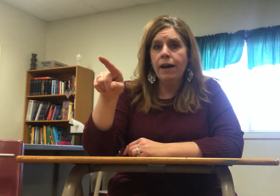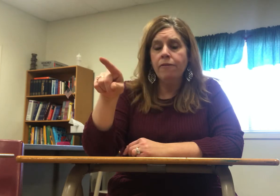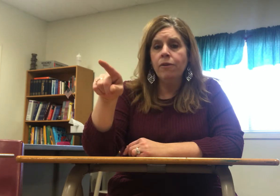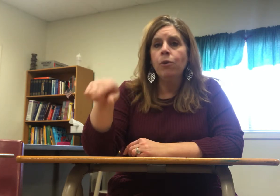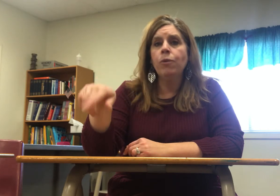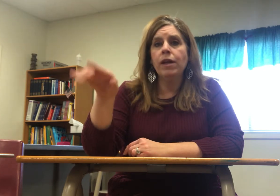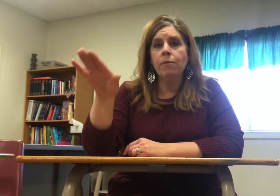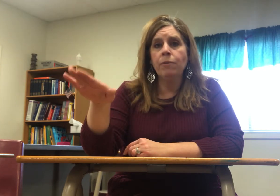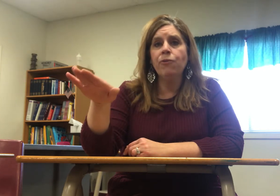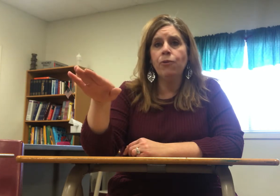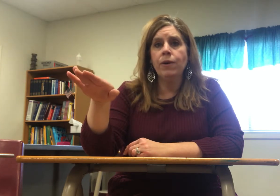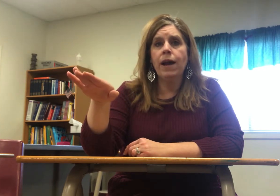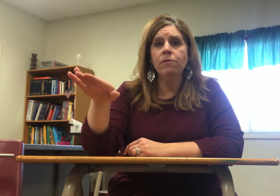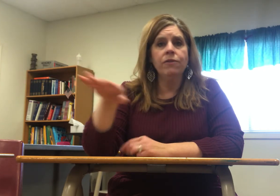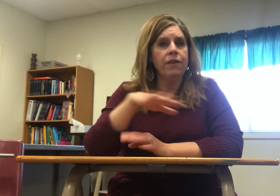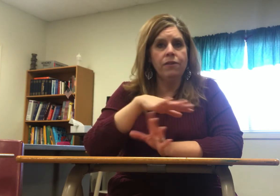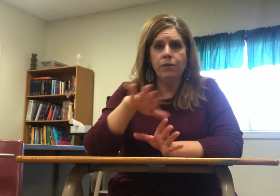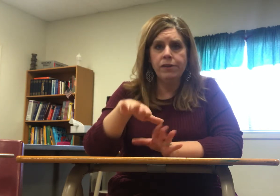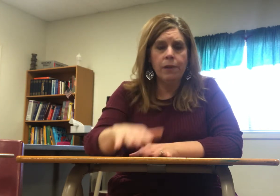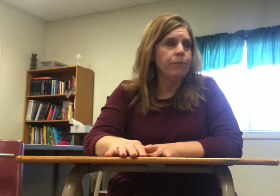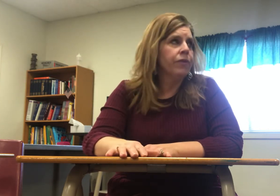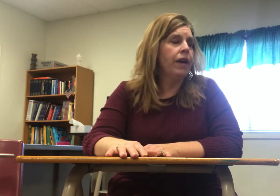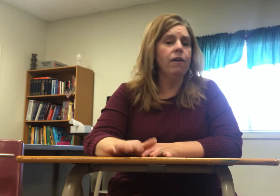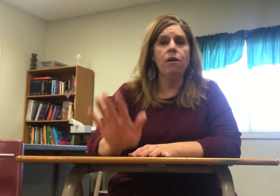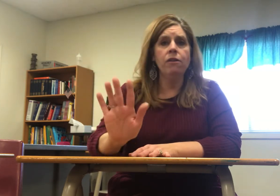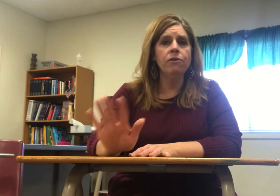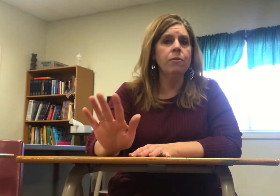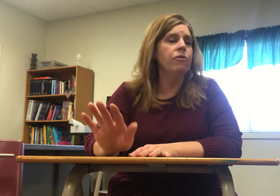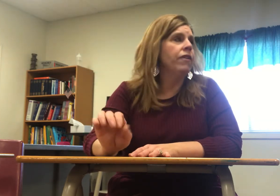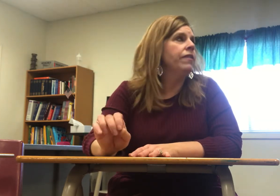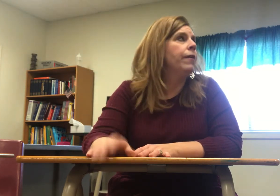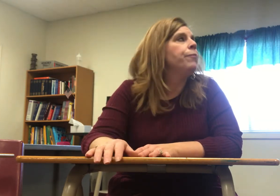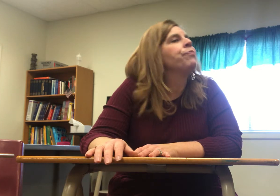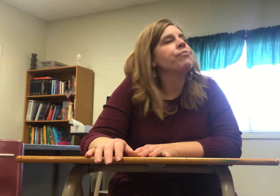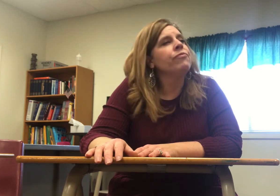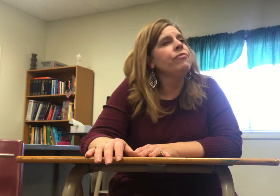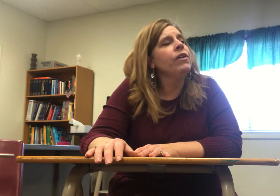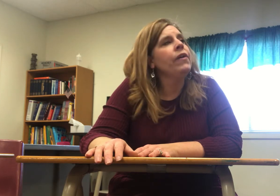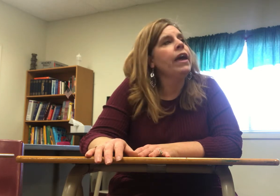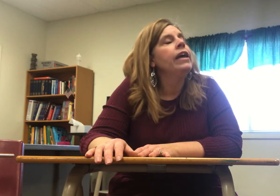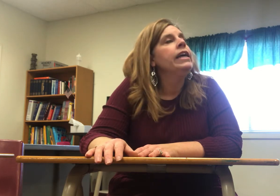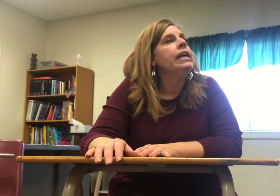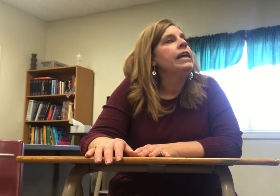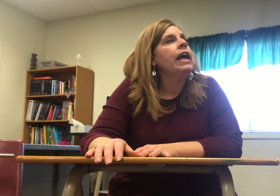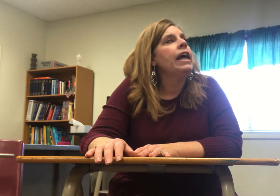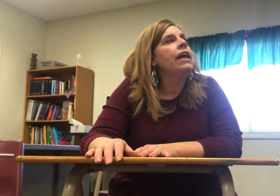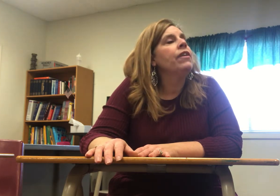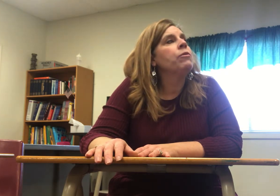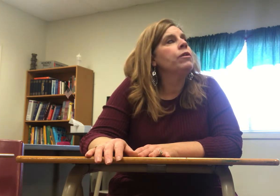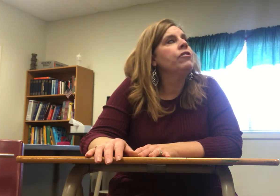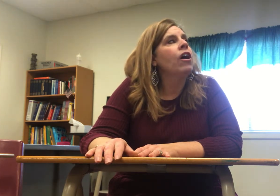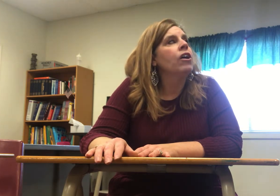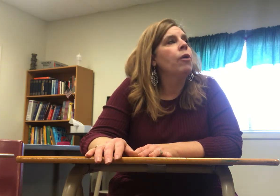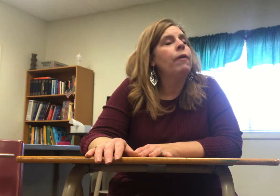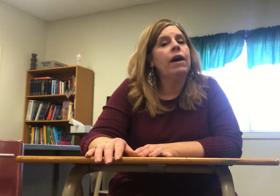when coming before a noun that's the only time okay all other numbers face out okay and then we want to talk about